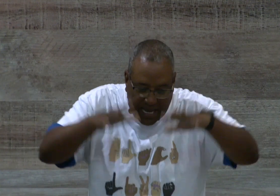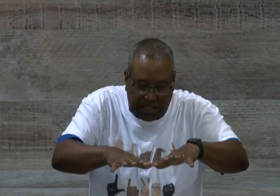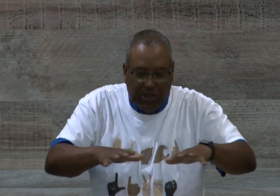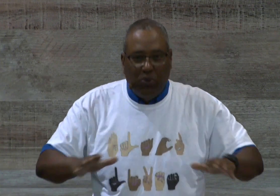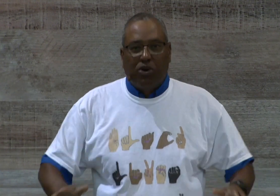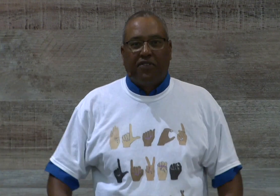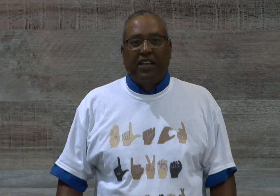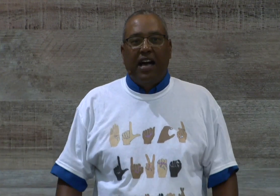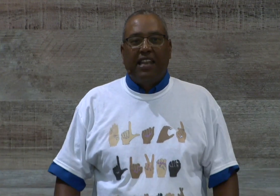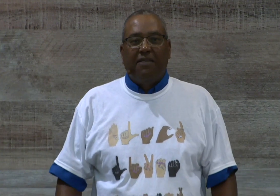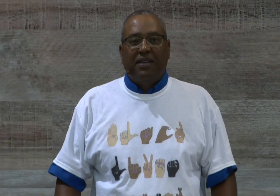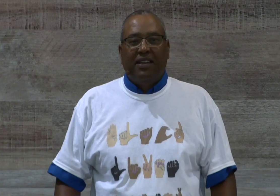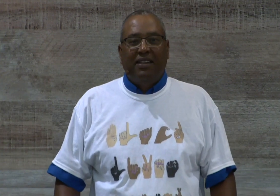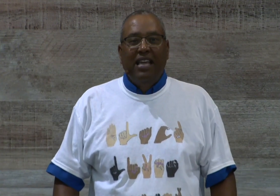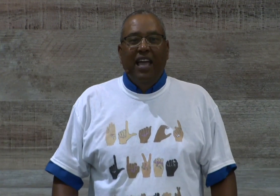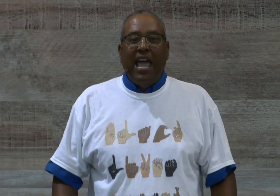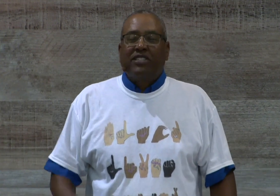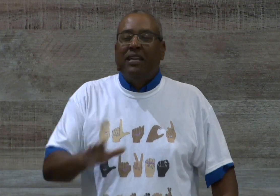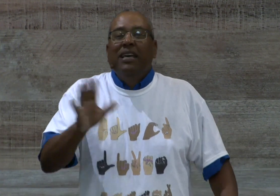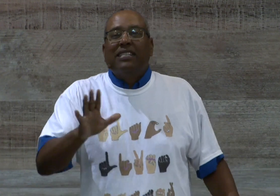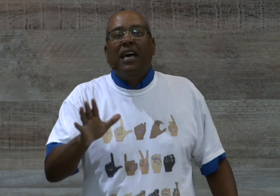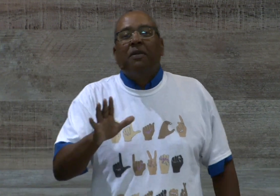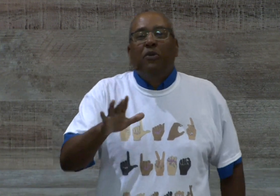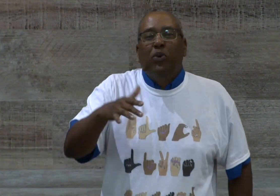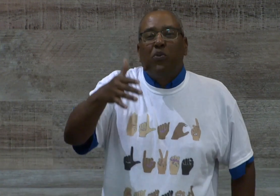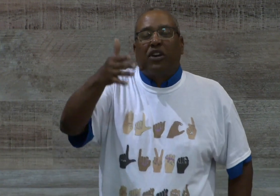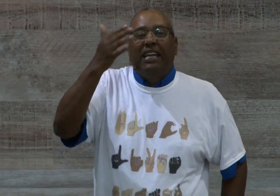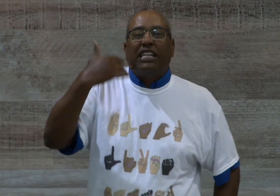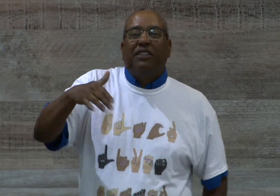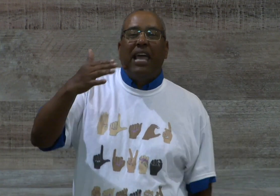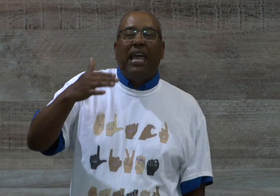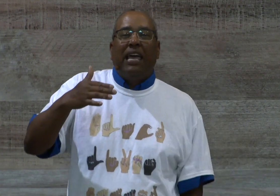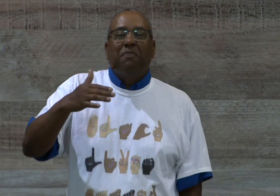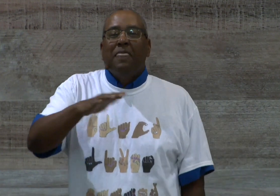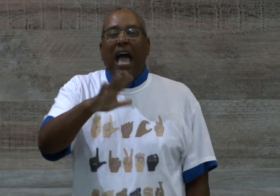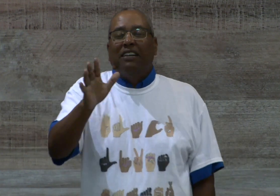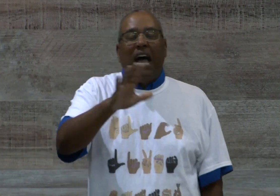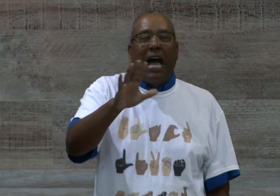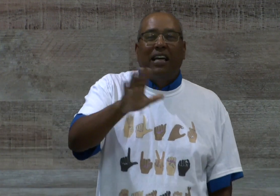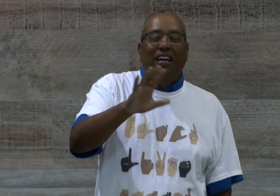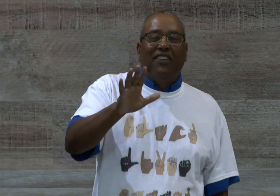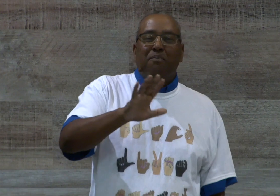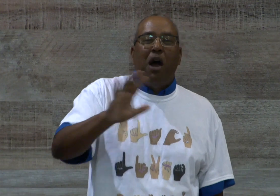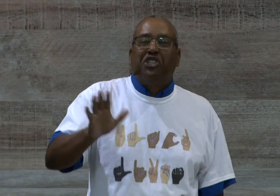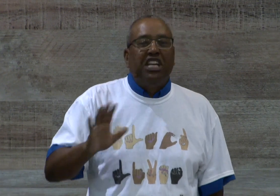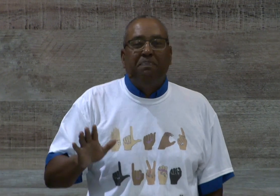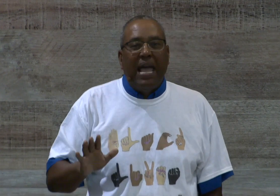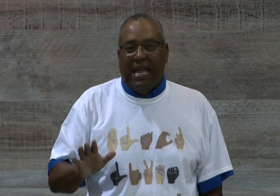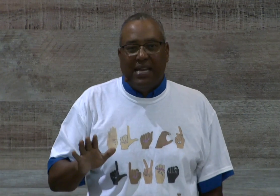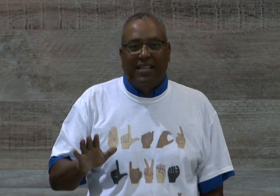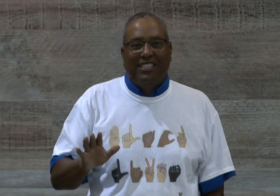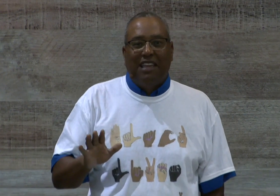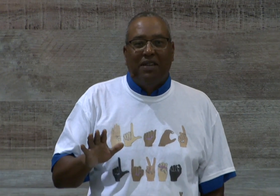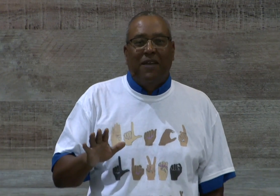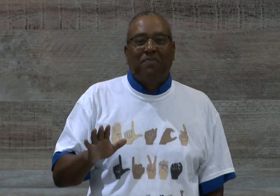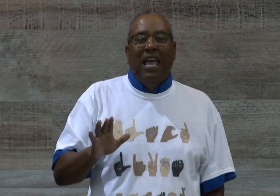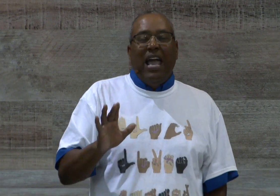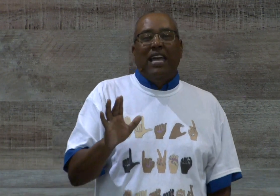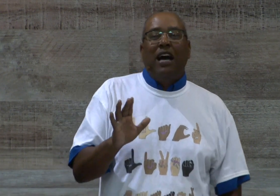to the word of God. Amen? And see, it's like when we're connected to the head, I love marching bands. Amen? And I